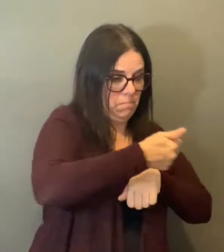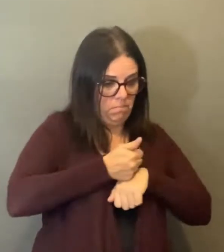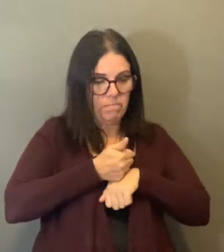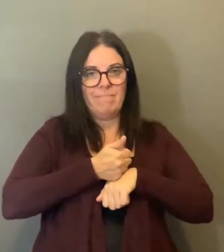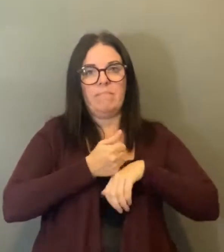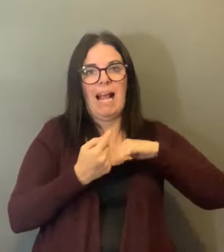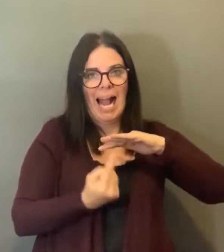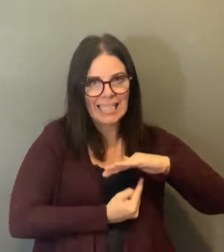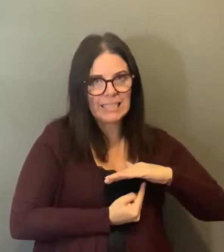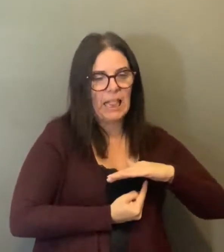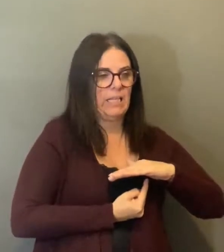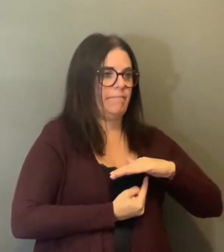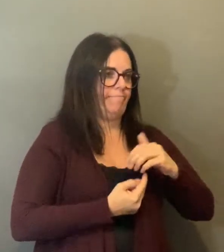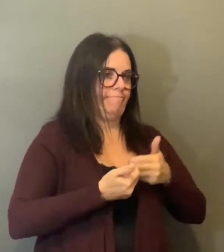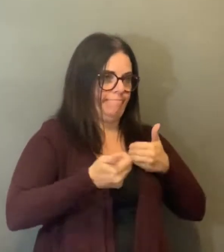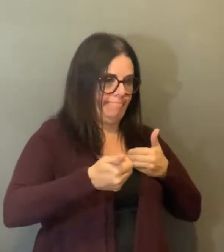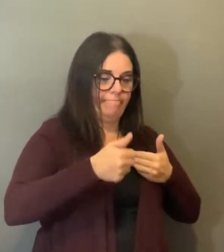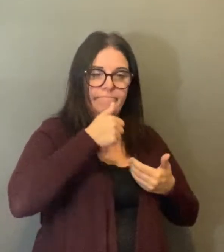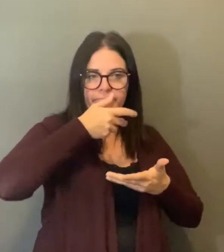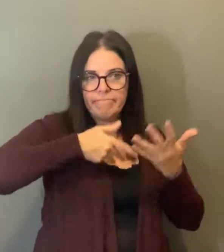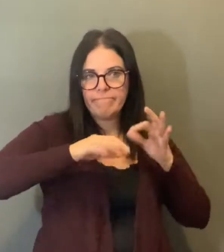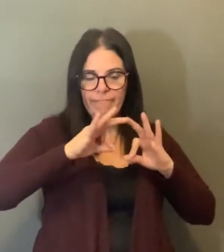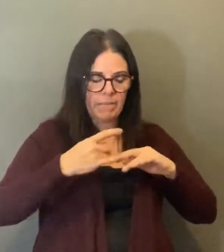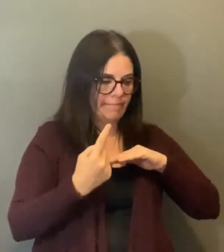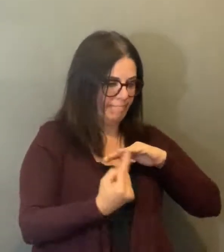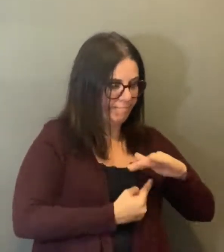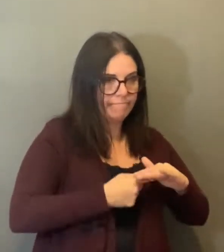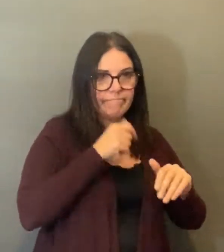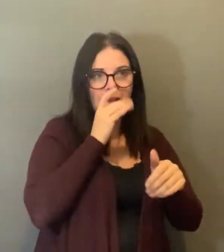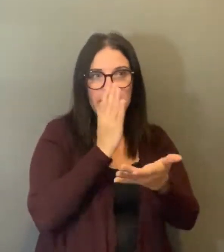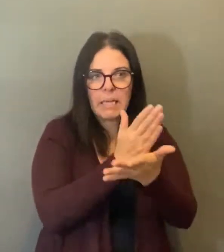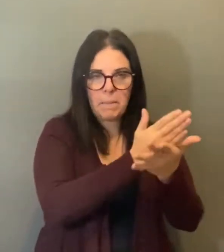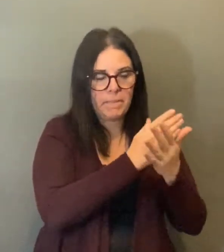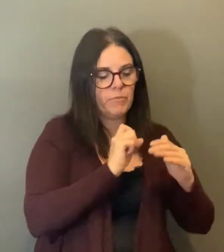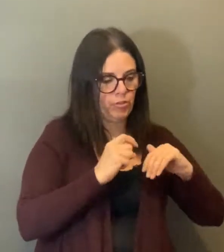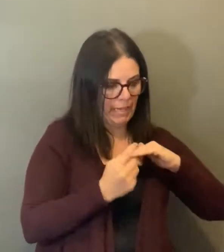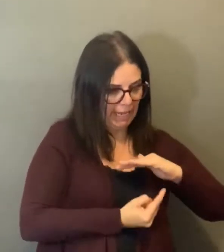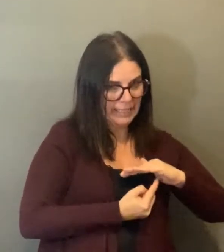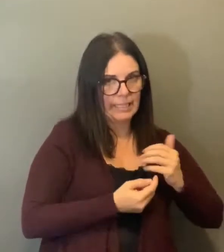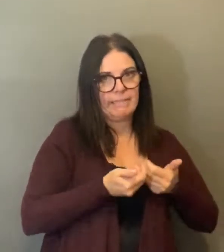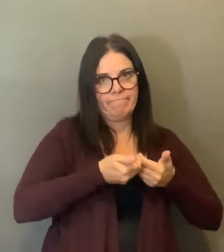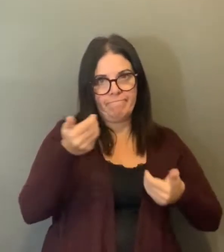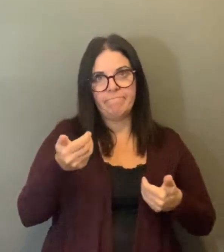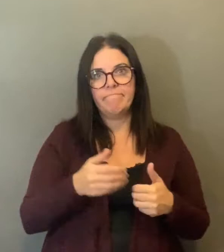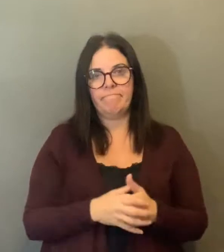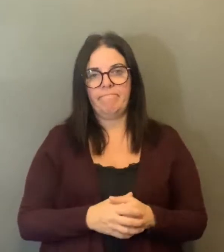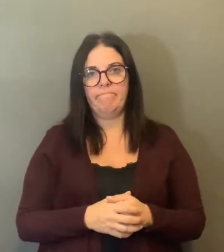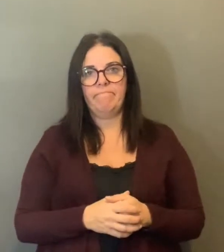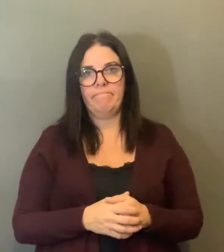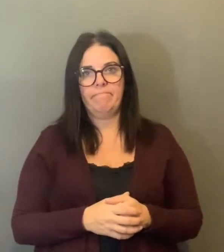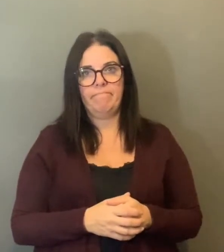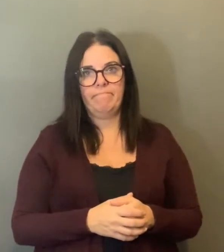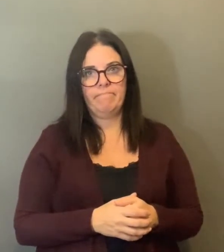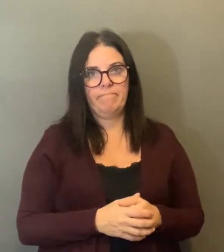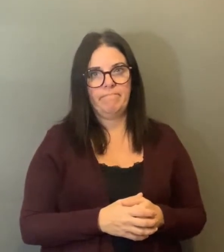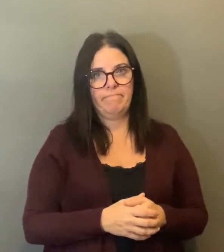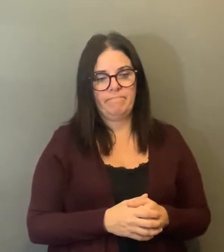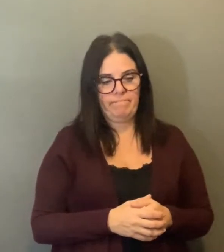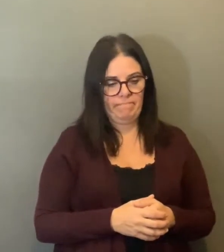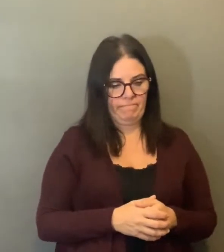And anyone who is going there, when they're returning, they should be self-isolating. Any questions from Windsor?